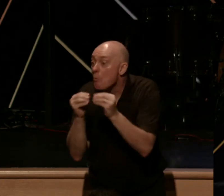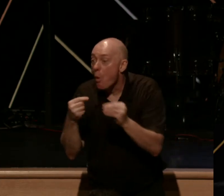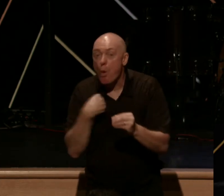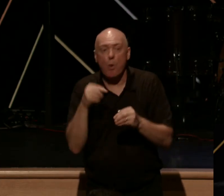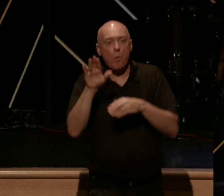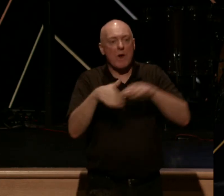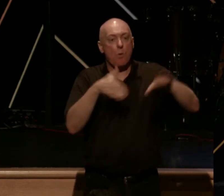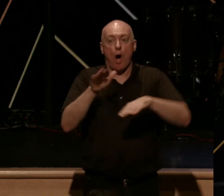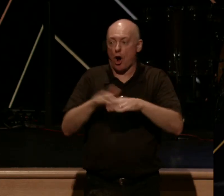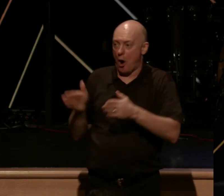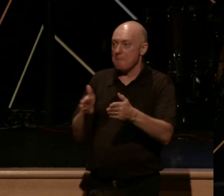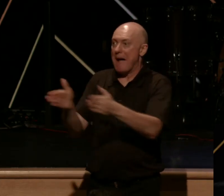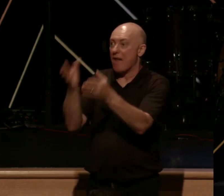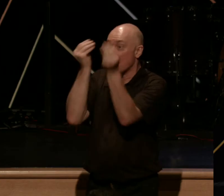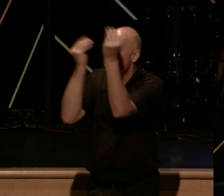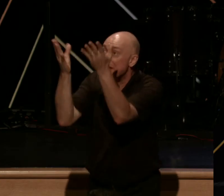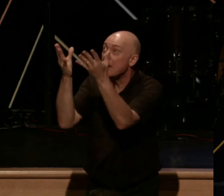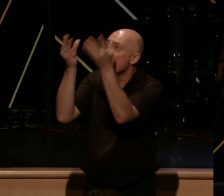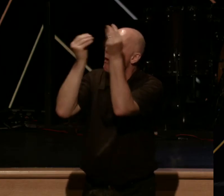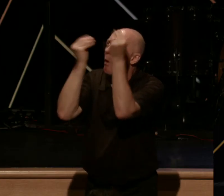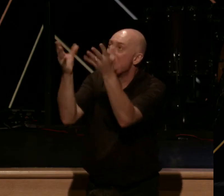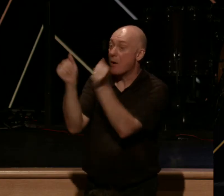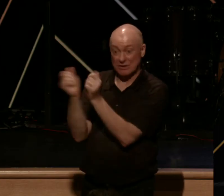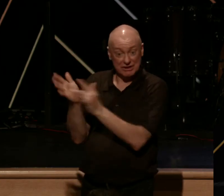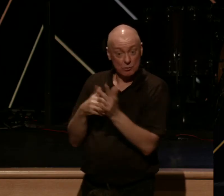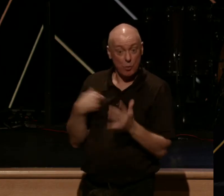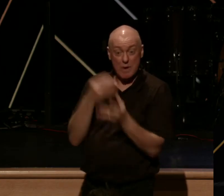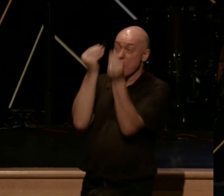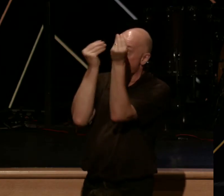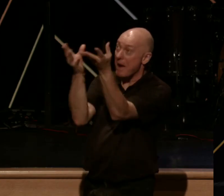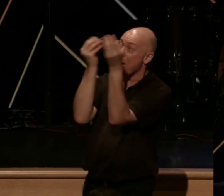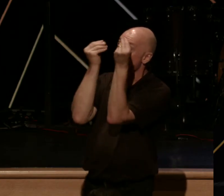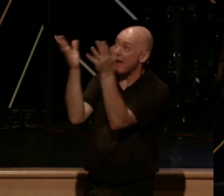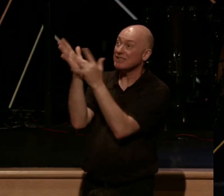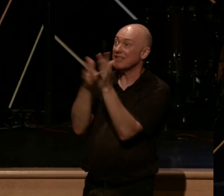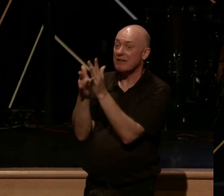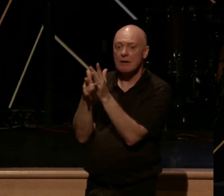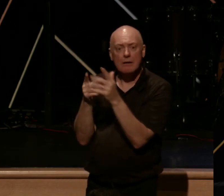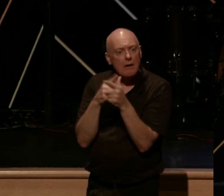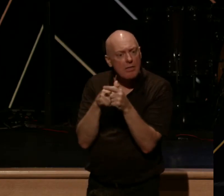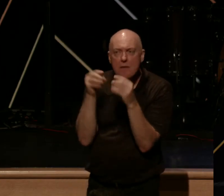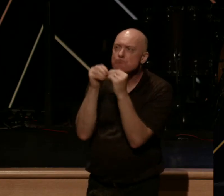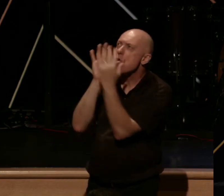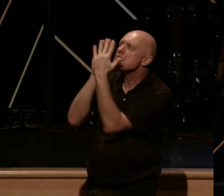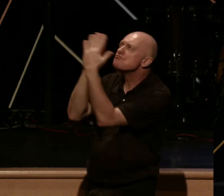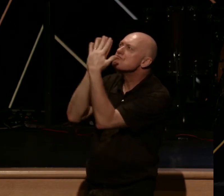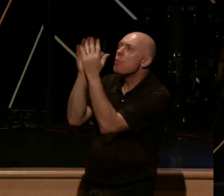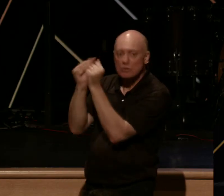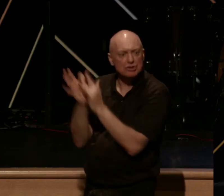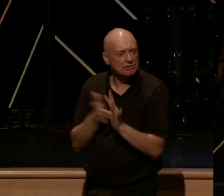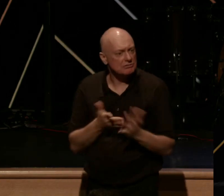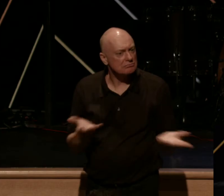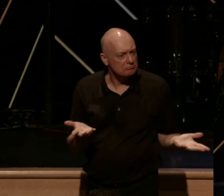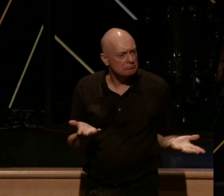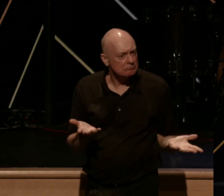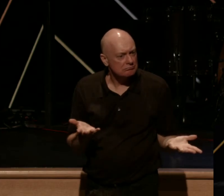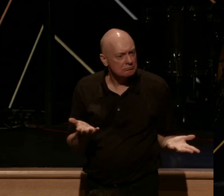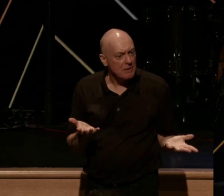on the path of obedience with Jesus Christ, the more we will have communion and intimacy with Jesus Christ. And the more we have